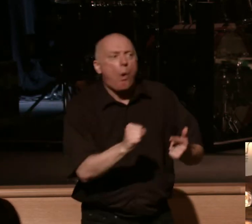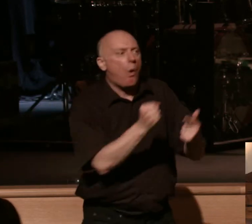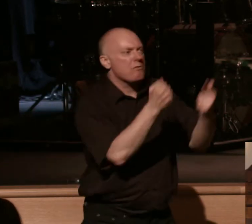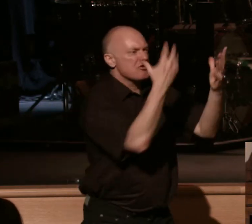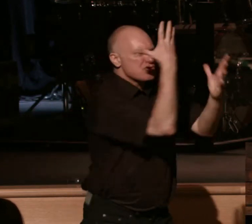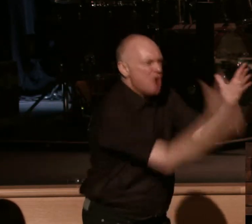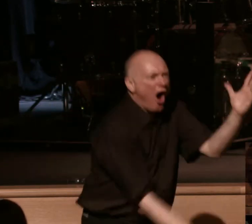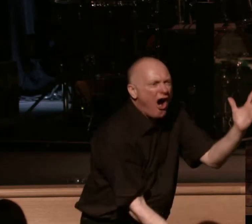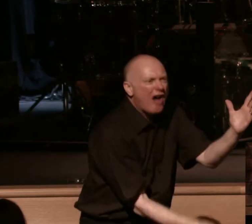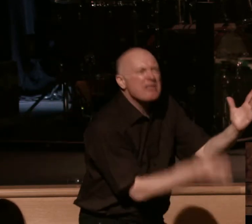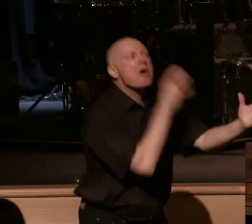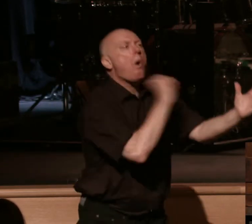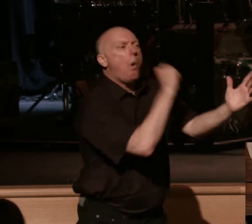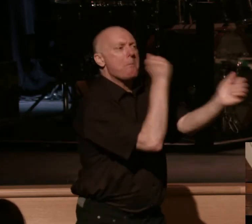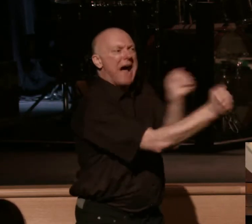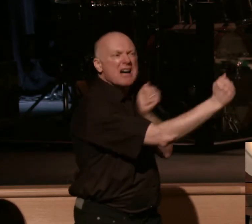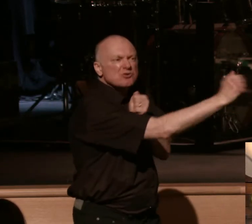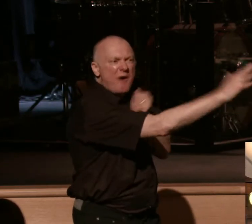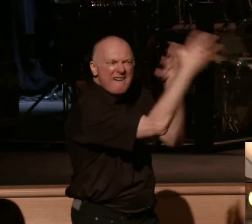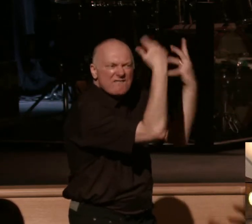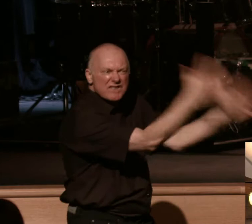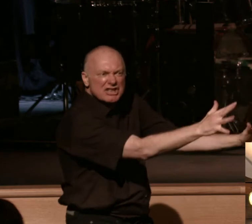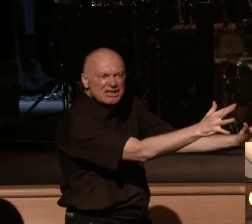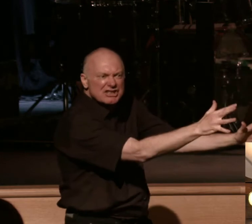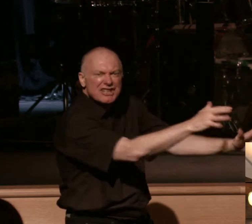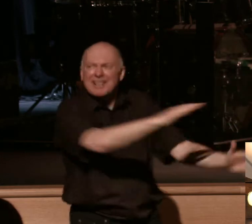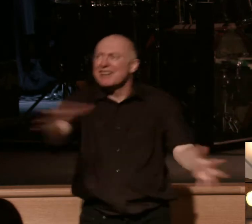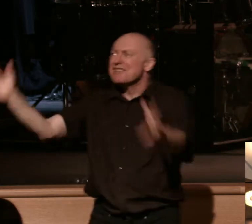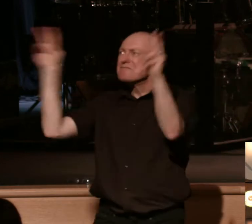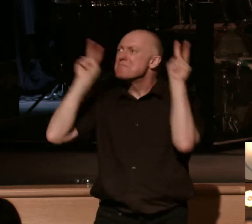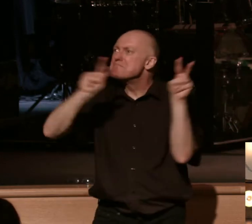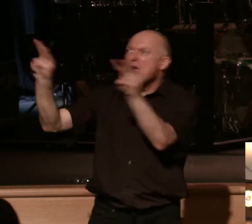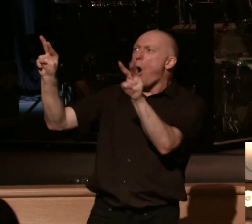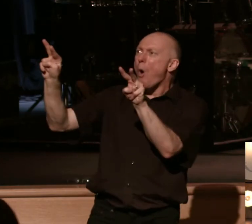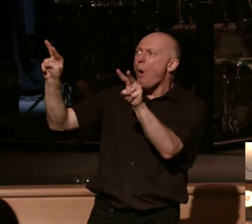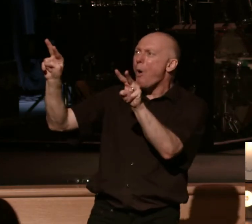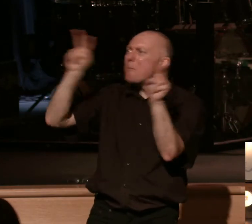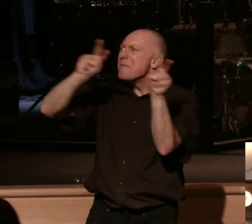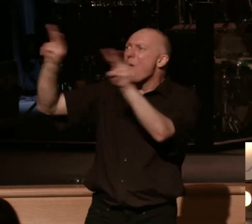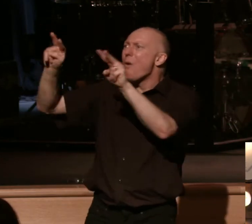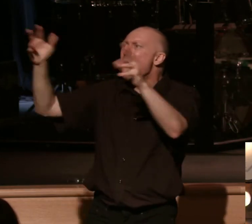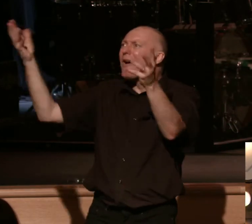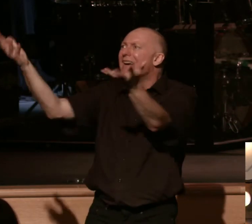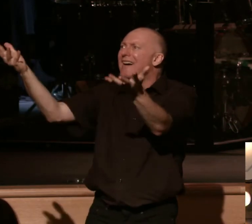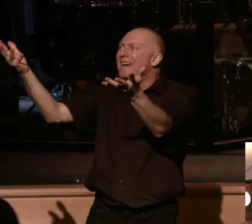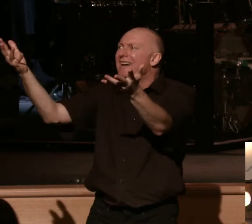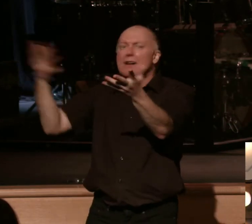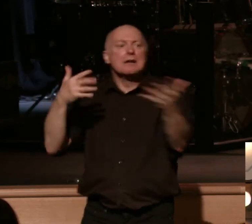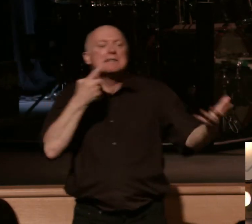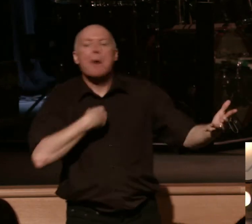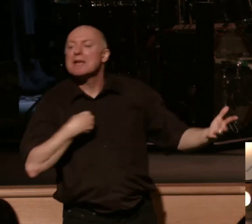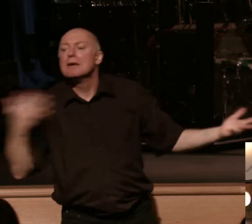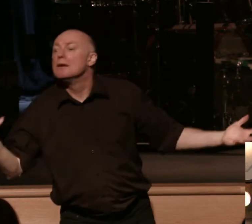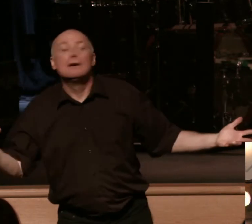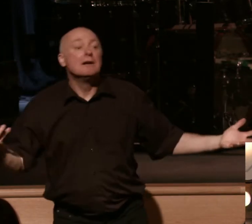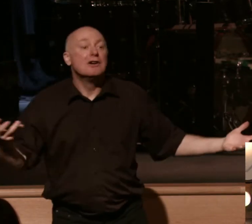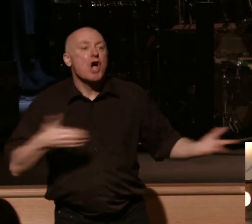The old has passed away. And behold, this is so great, and behold, tell me, tell me, the new, the